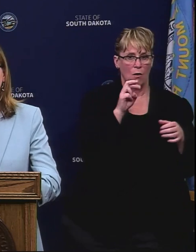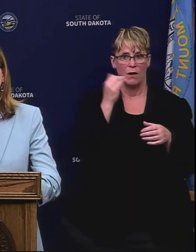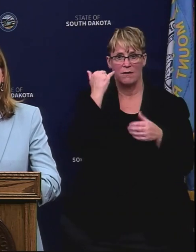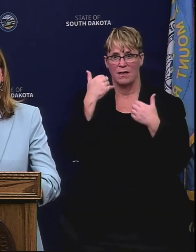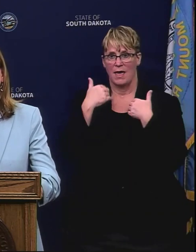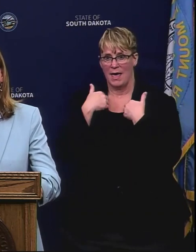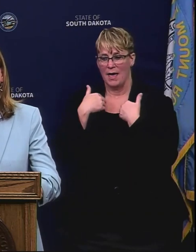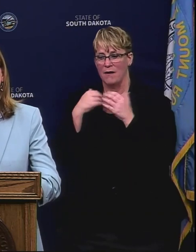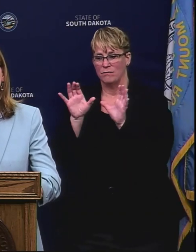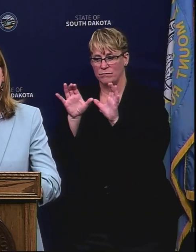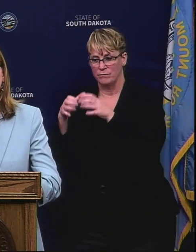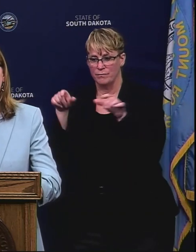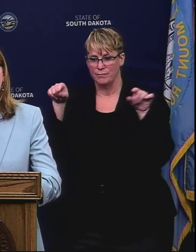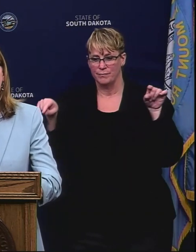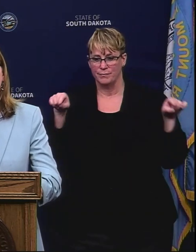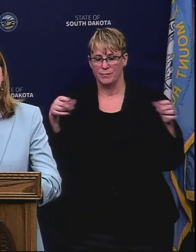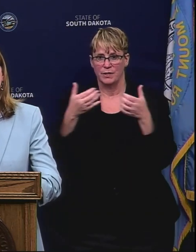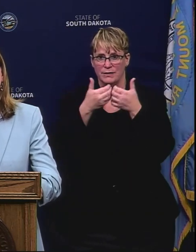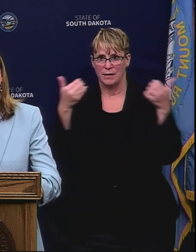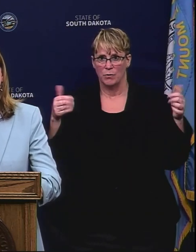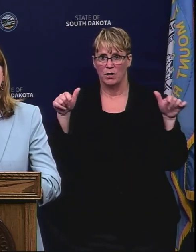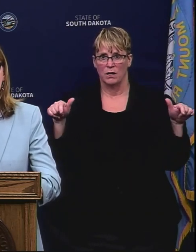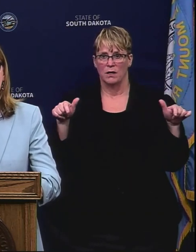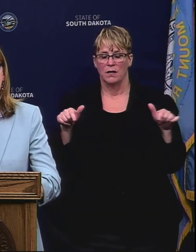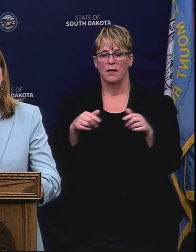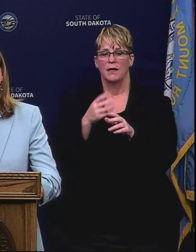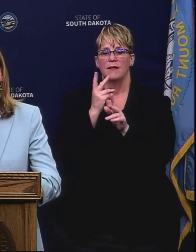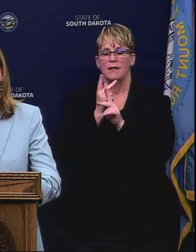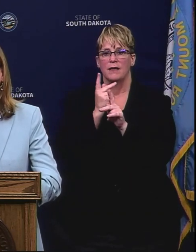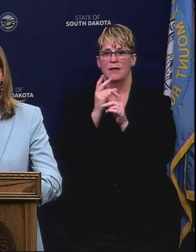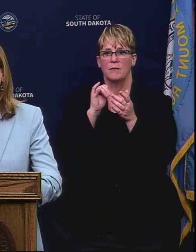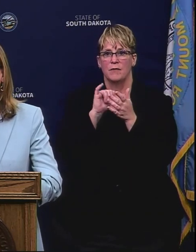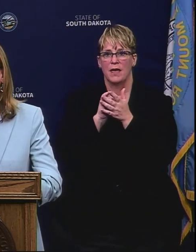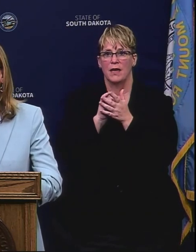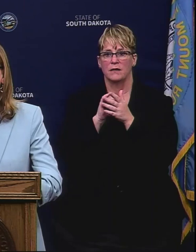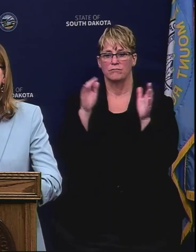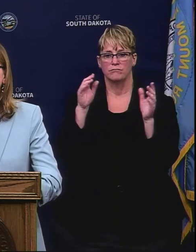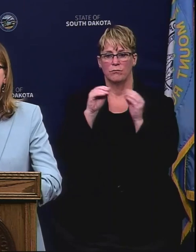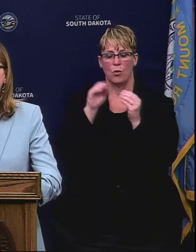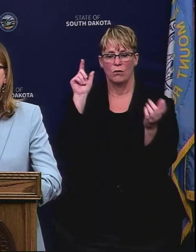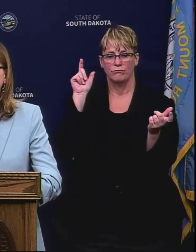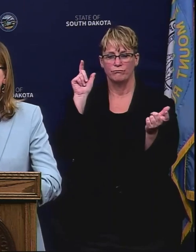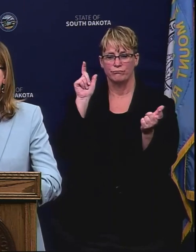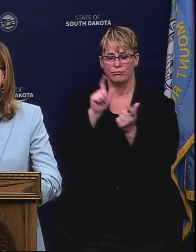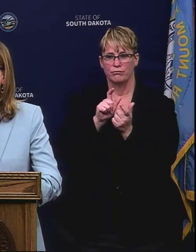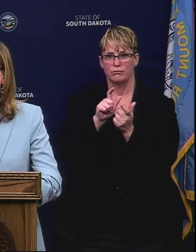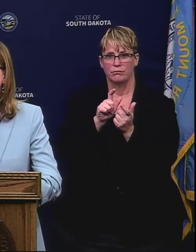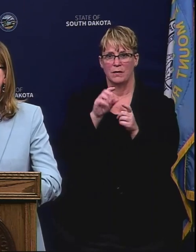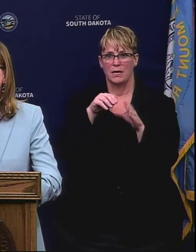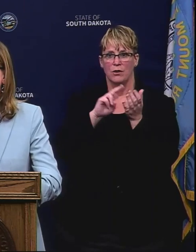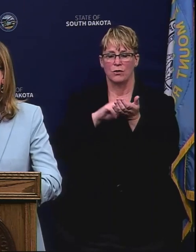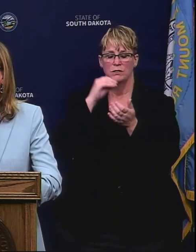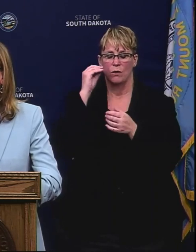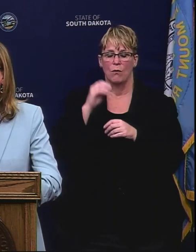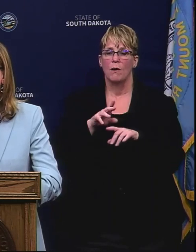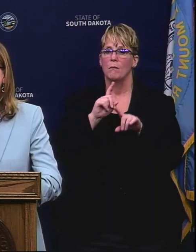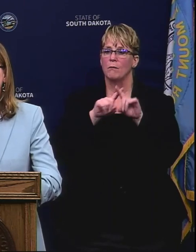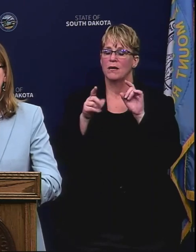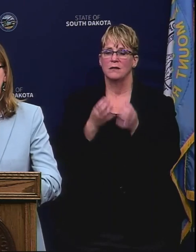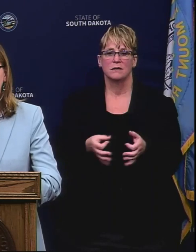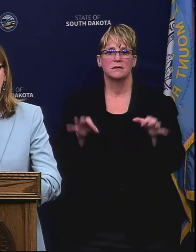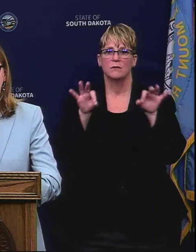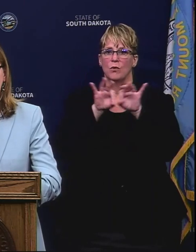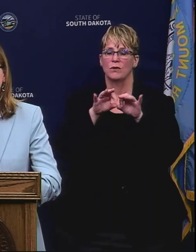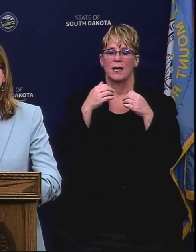that's a strategy that can help contain COVID in a facility like a nursing home. The key though is just that ongoing